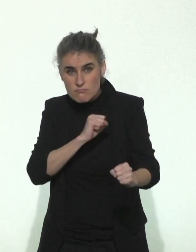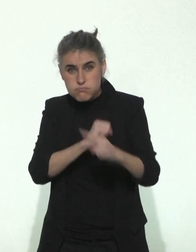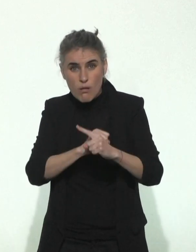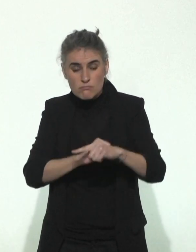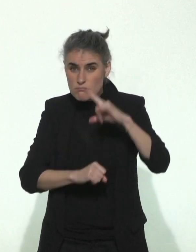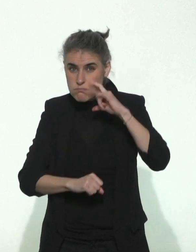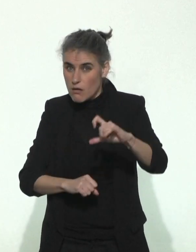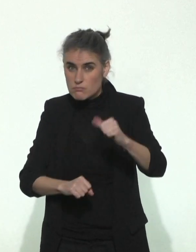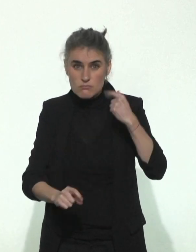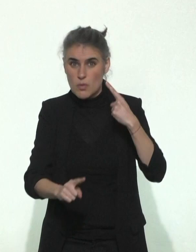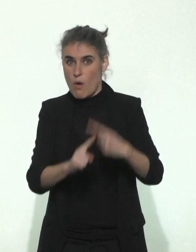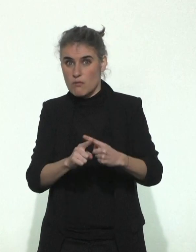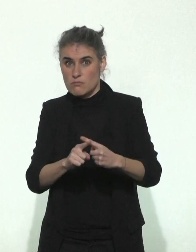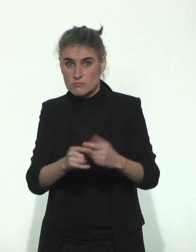been seen in France before. at the phase.